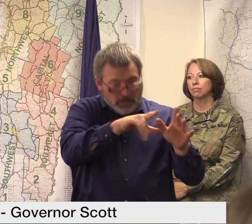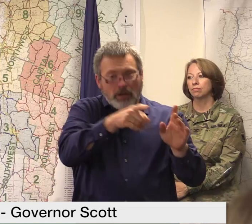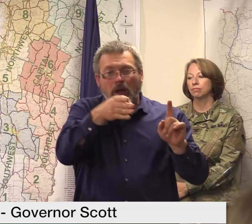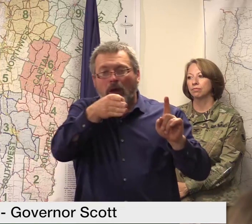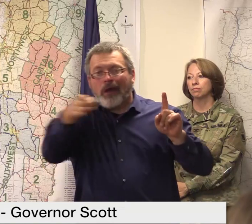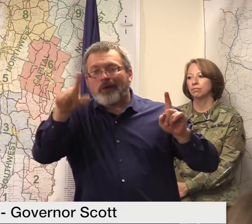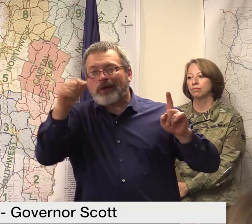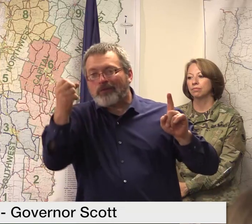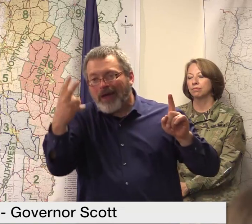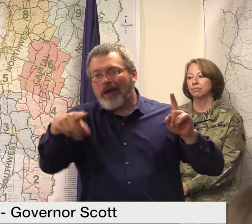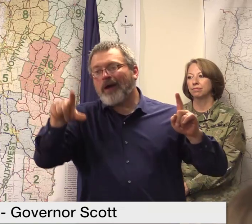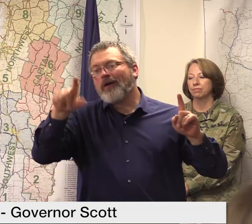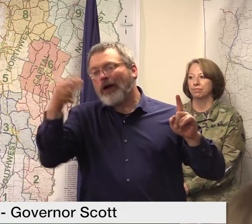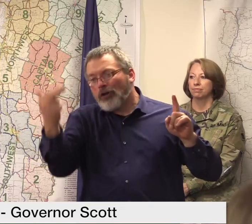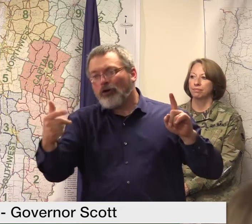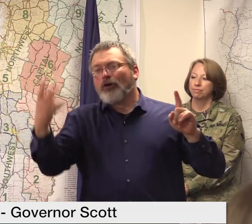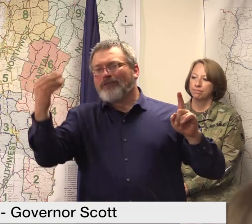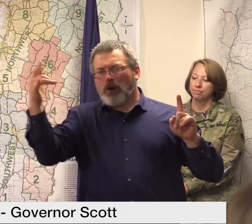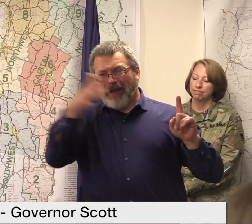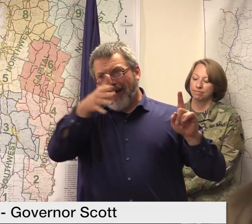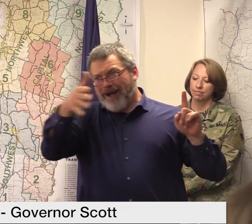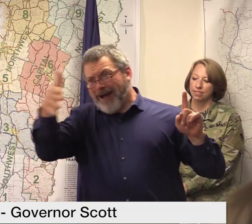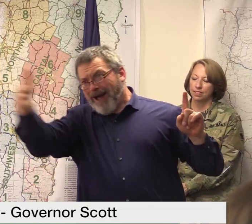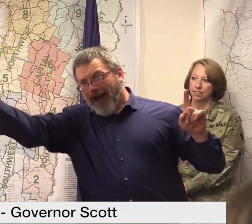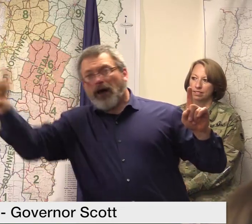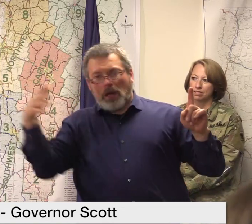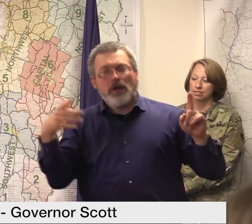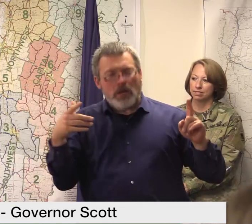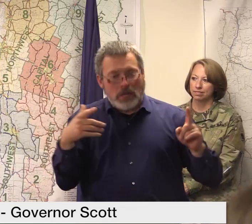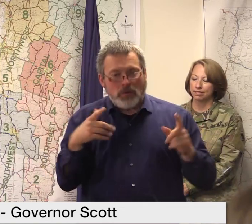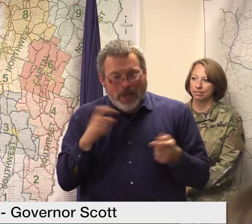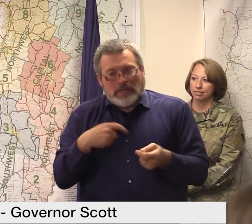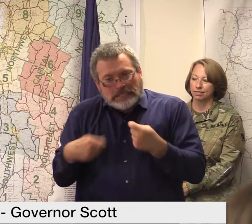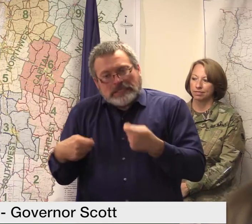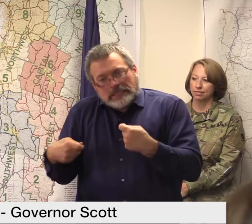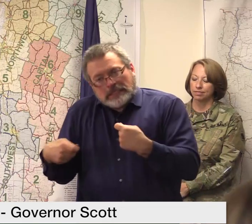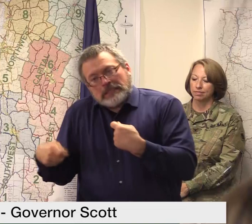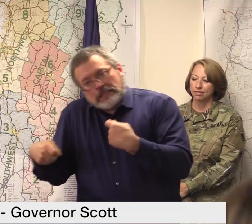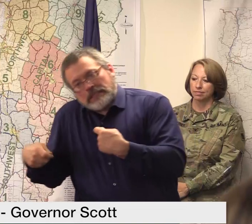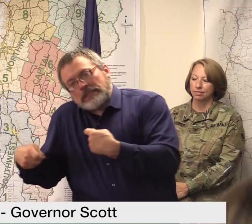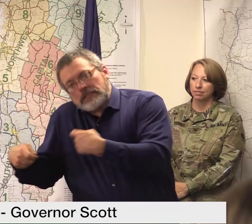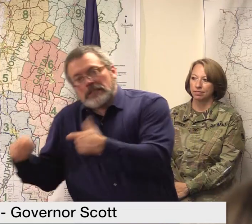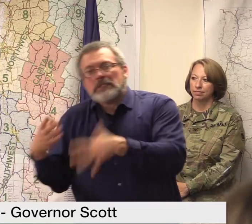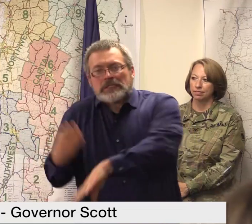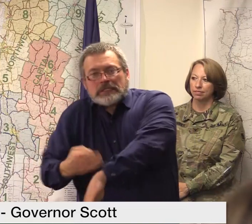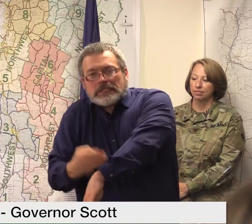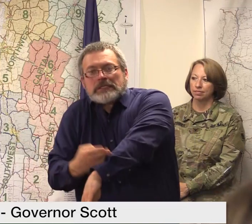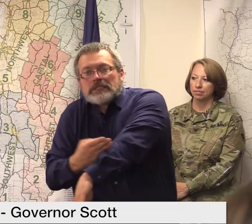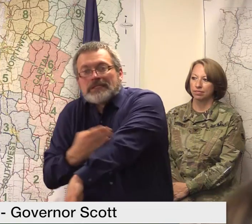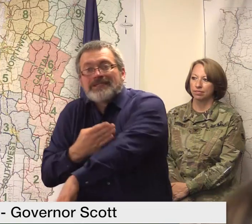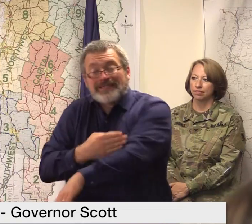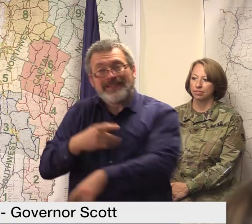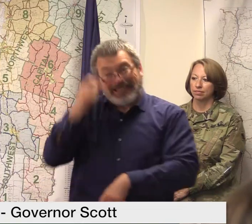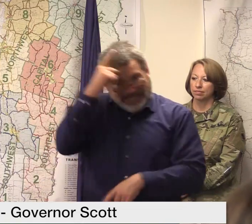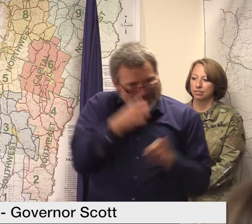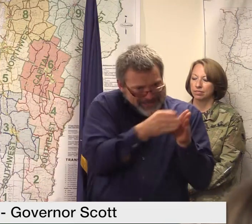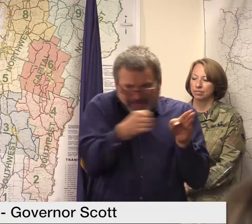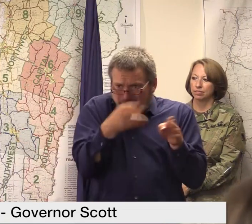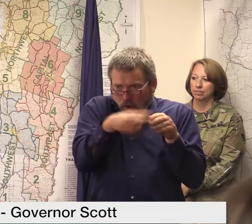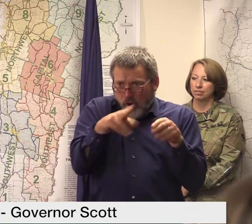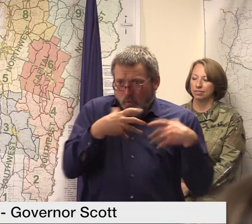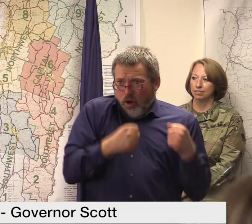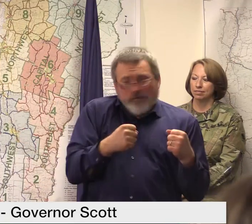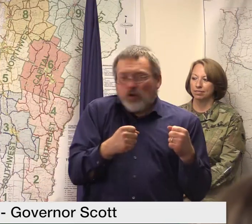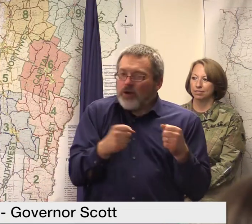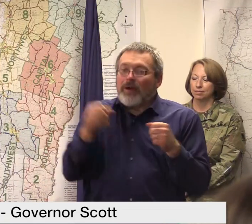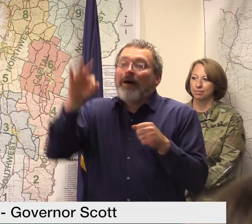that's the mitigation measures that we need to continue to do so we talk a lot about climate change right I mean we